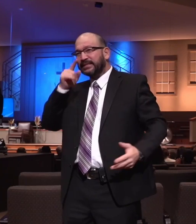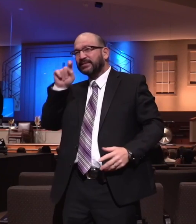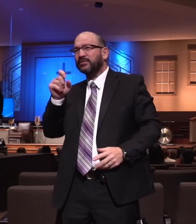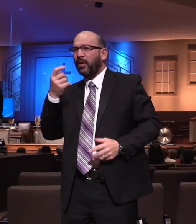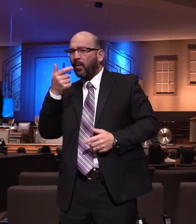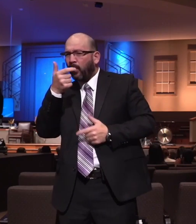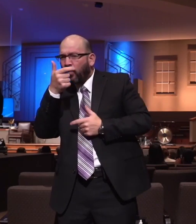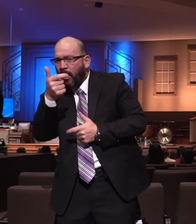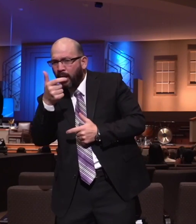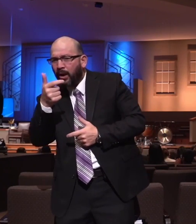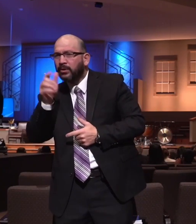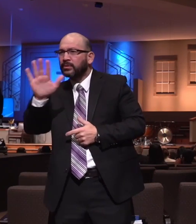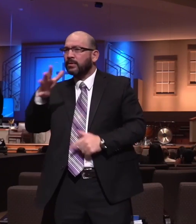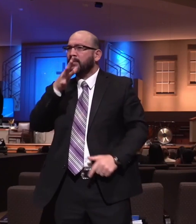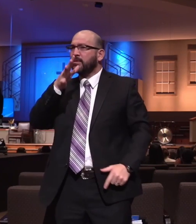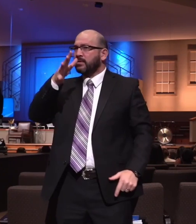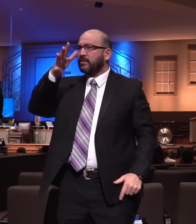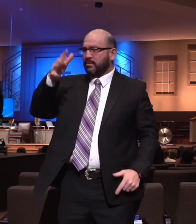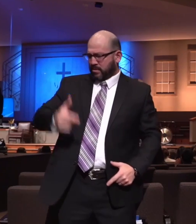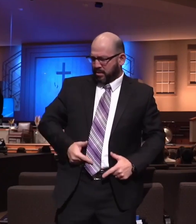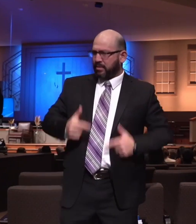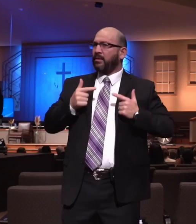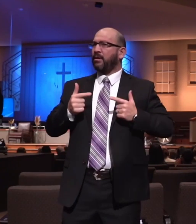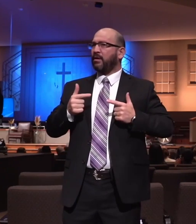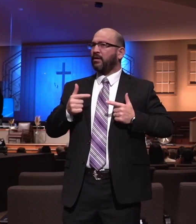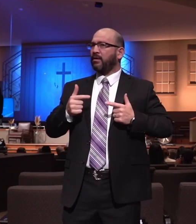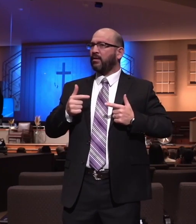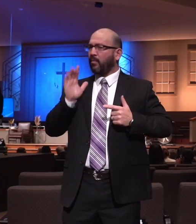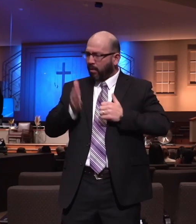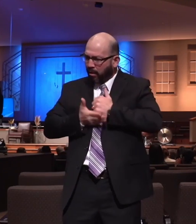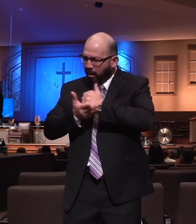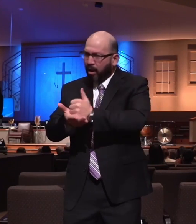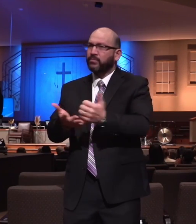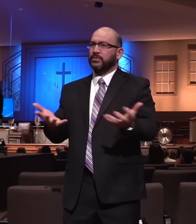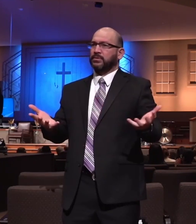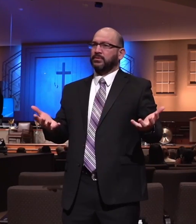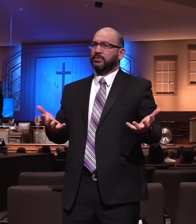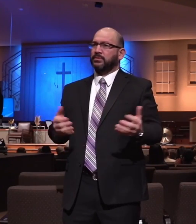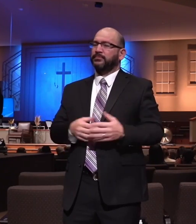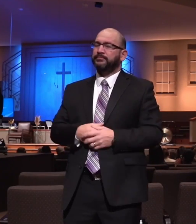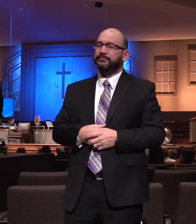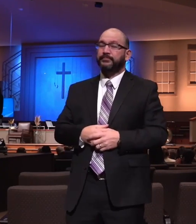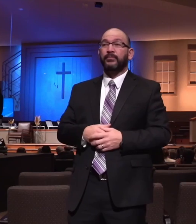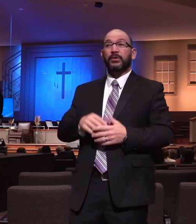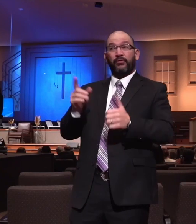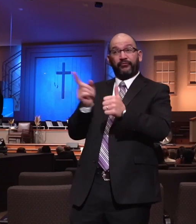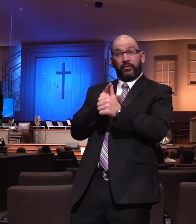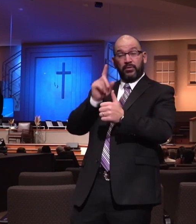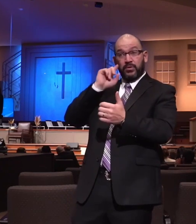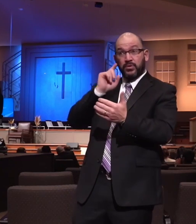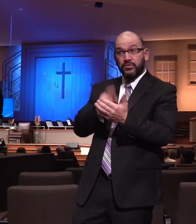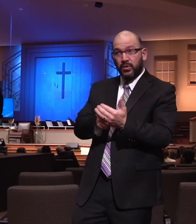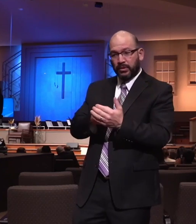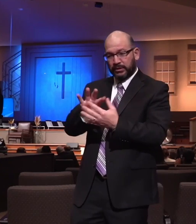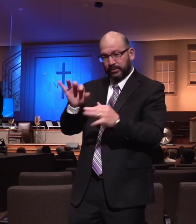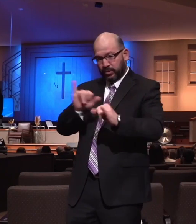model some things before you. I want to help you as you walk in the truth. And so, we notice, first of all tonight, a spiritual rejoicing. He said, I